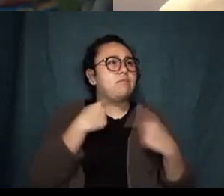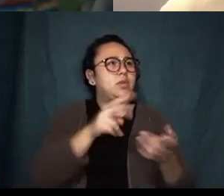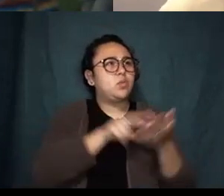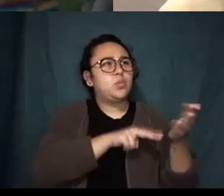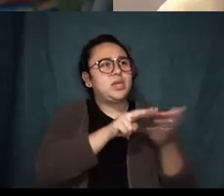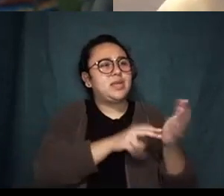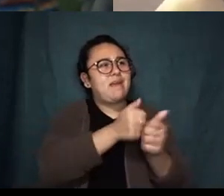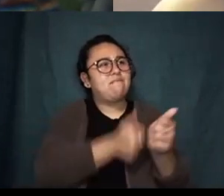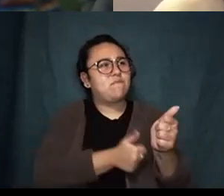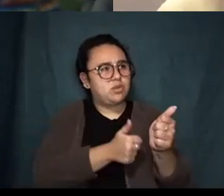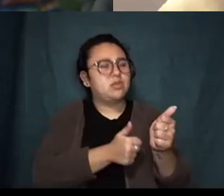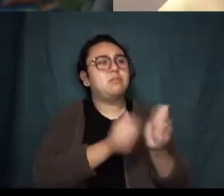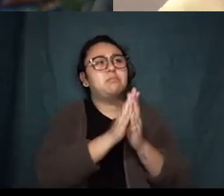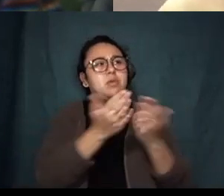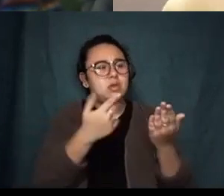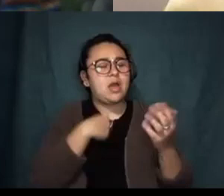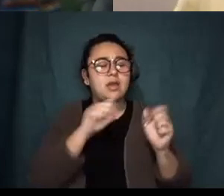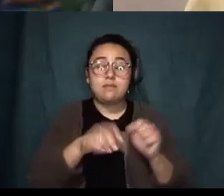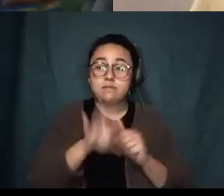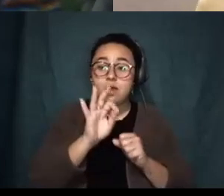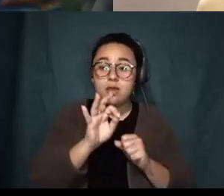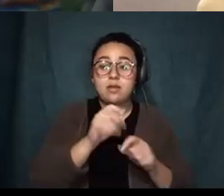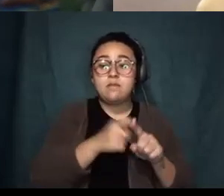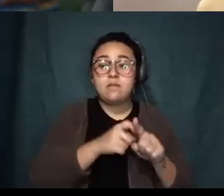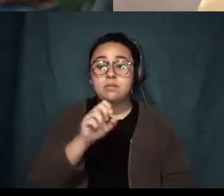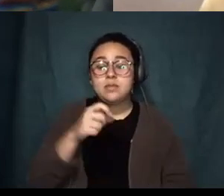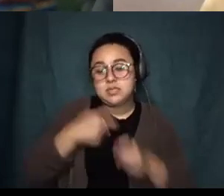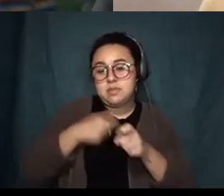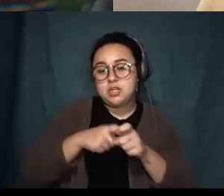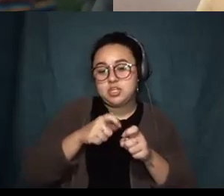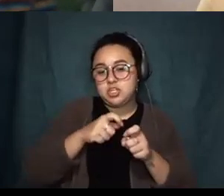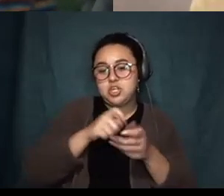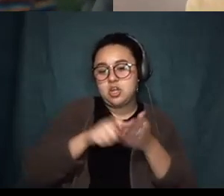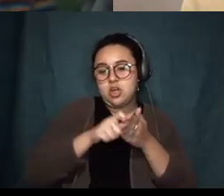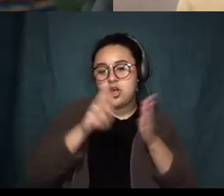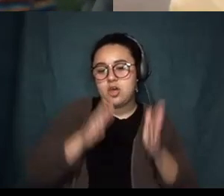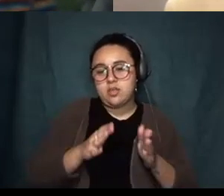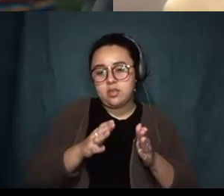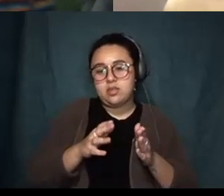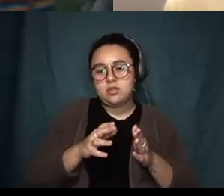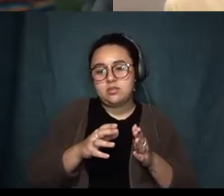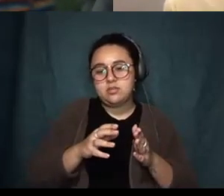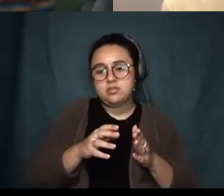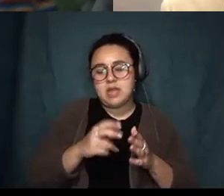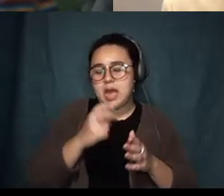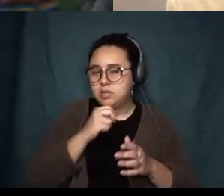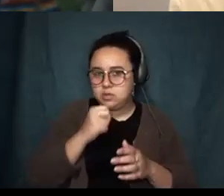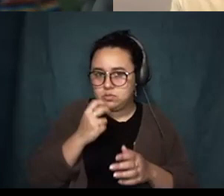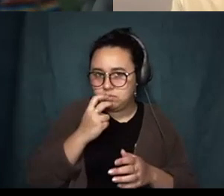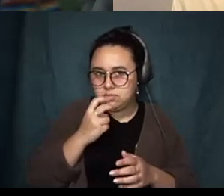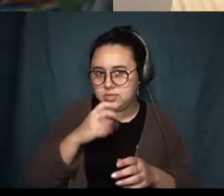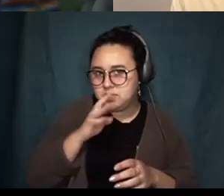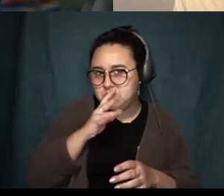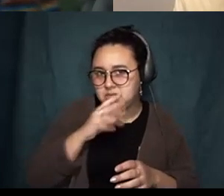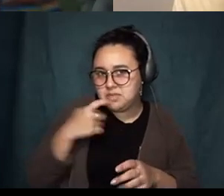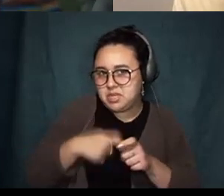book I can find by the Spanish novelist uh named on I don't and I don't speak Spanish so I apologize but it's